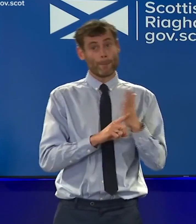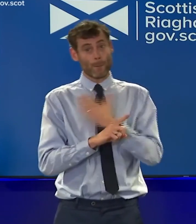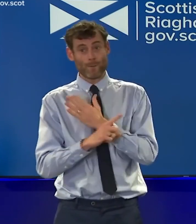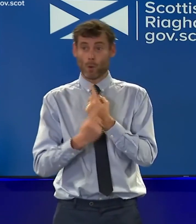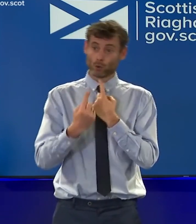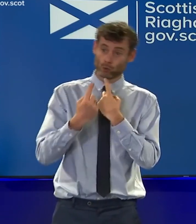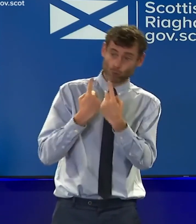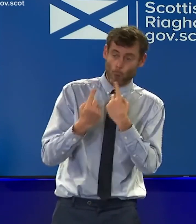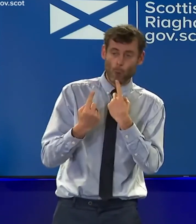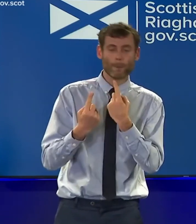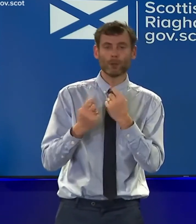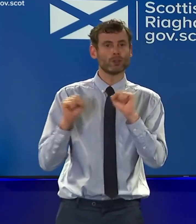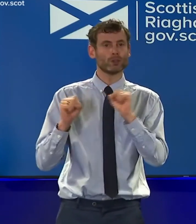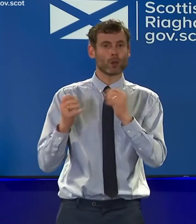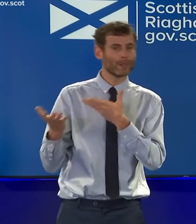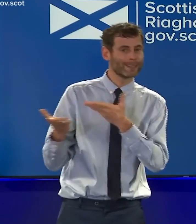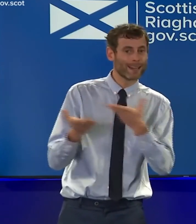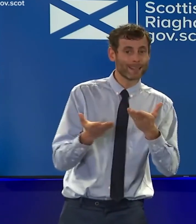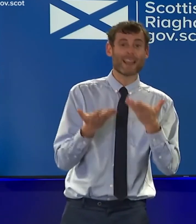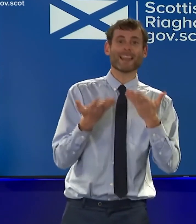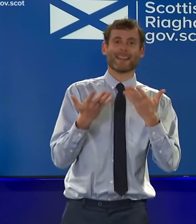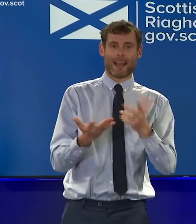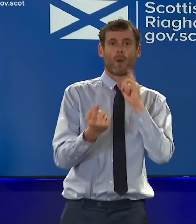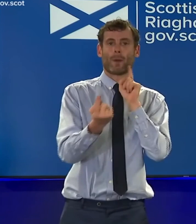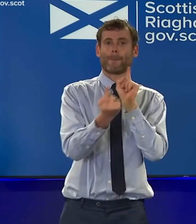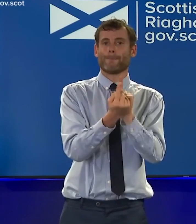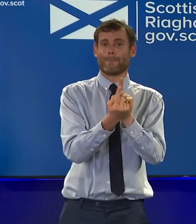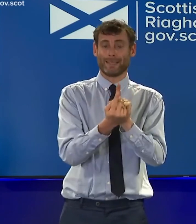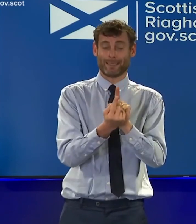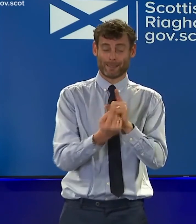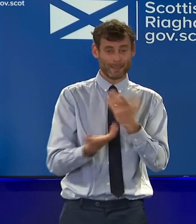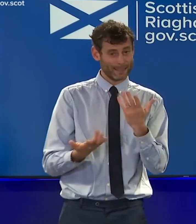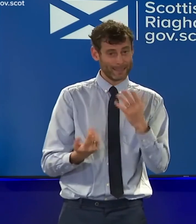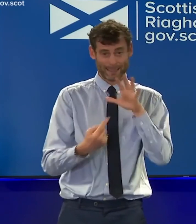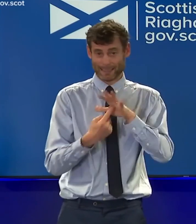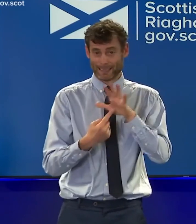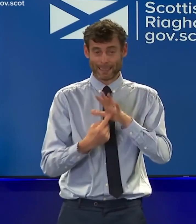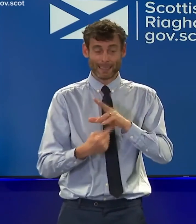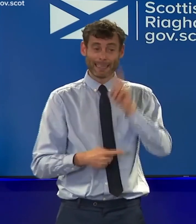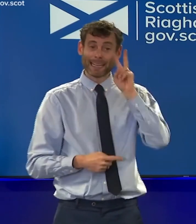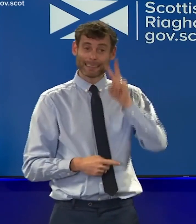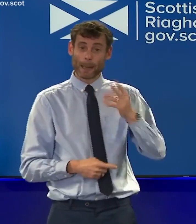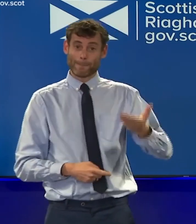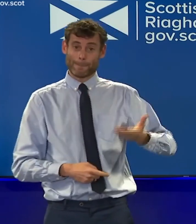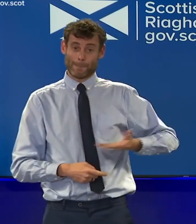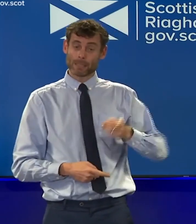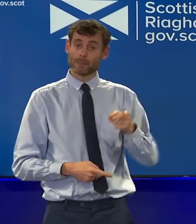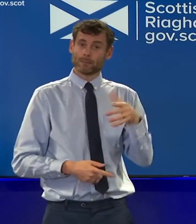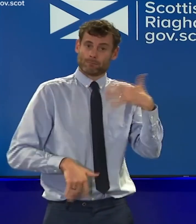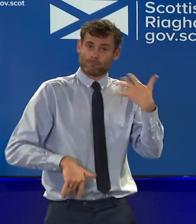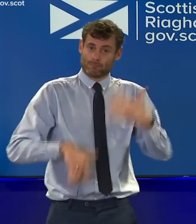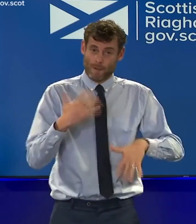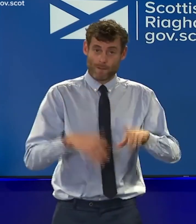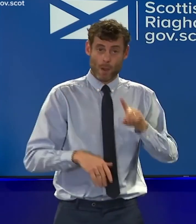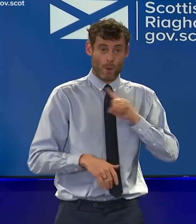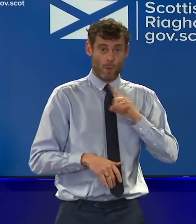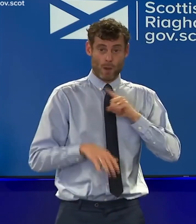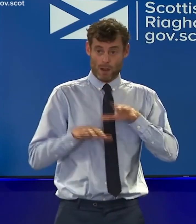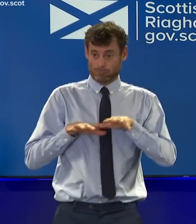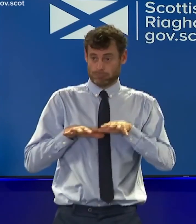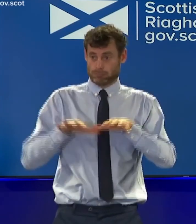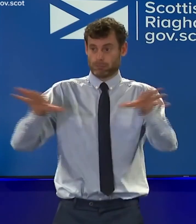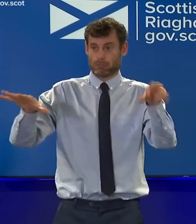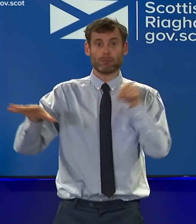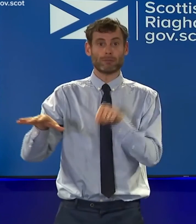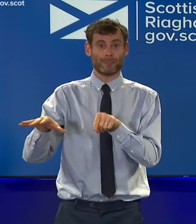we must all realise that with a virus doubling every couple of days, businesses already bleeding every 24 hours counts.